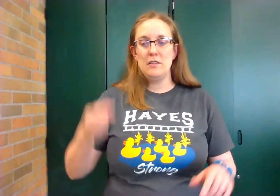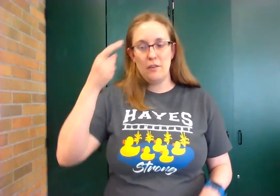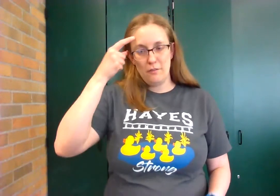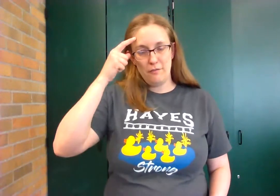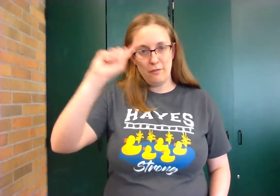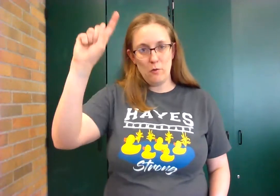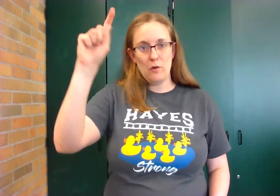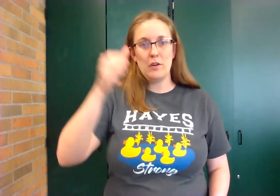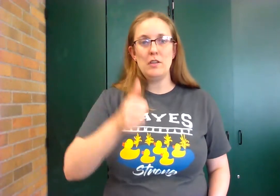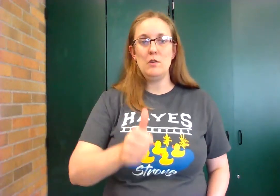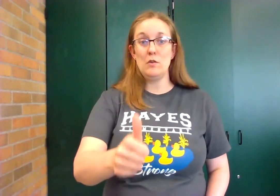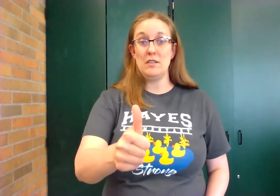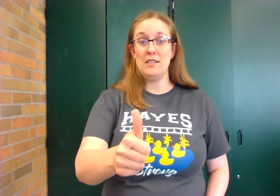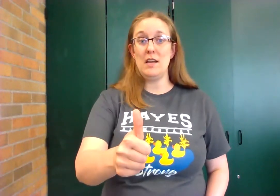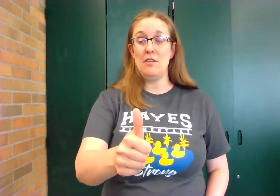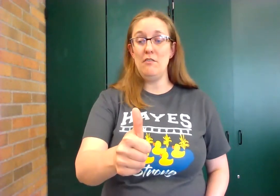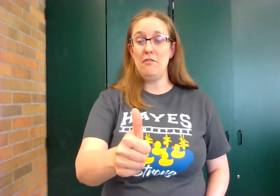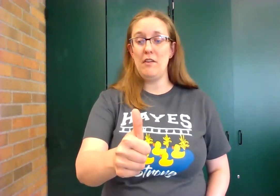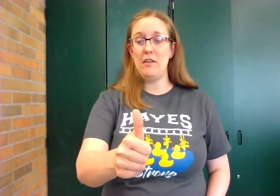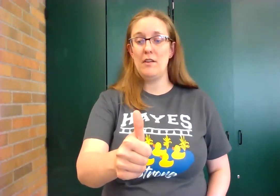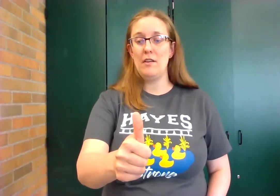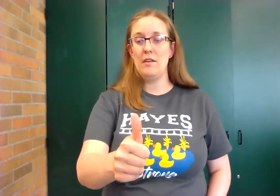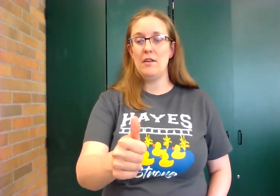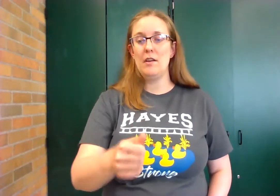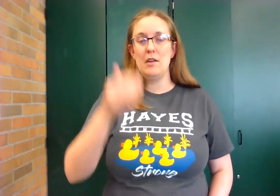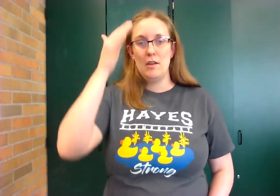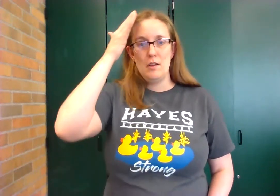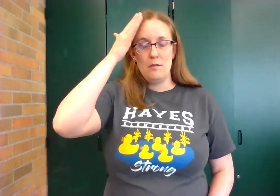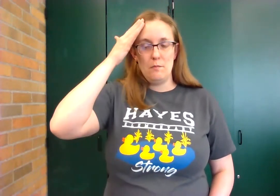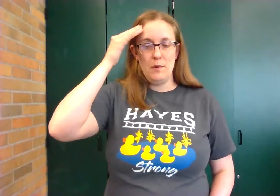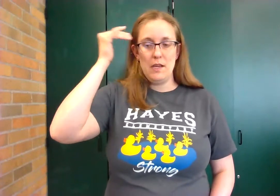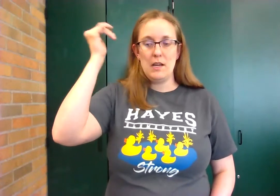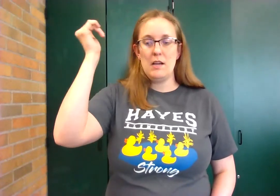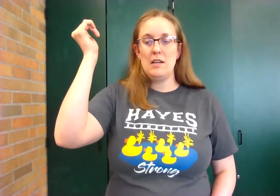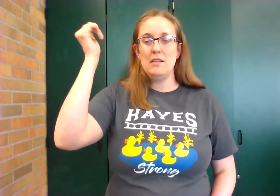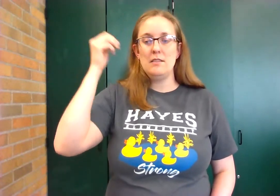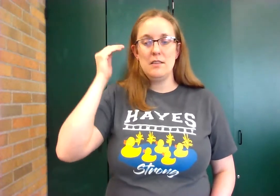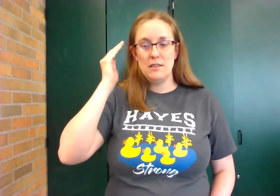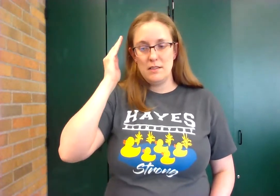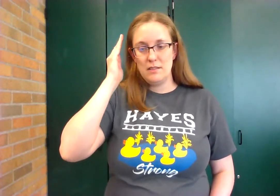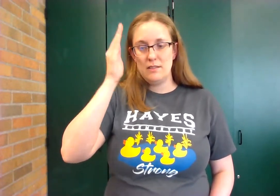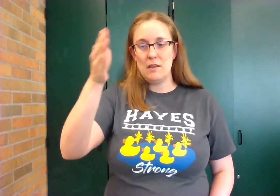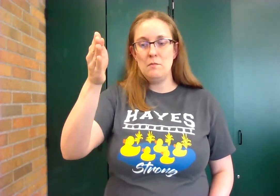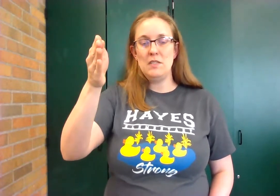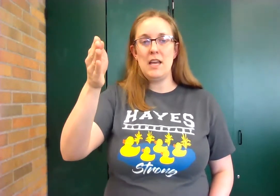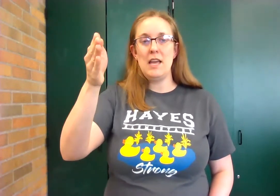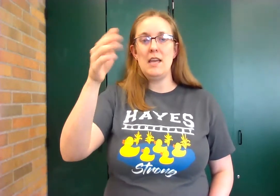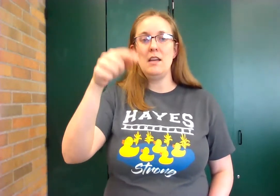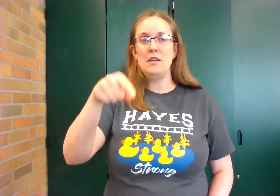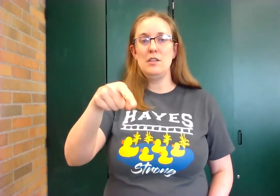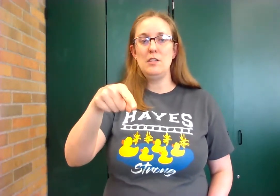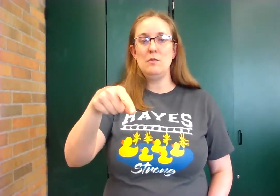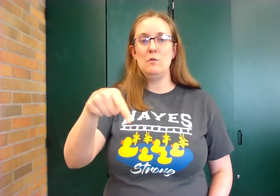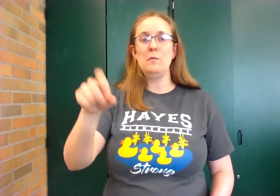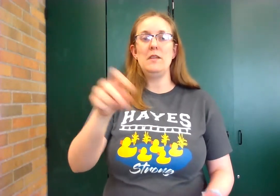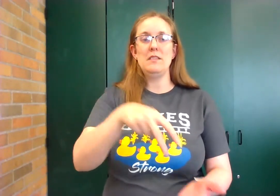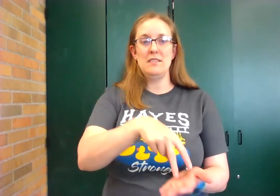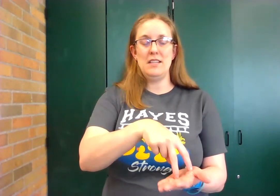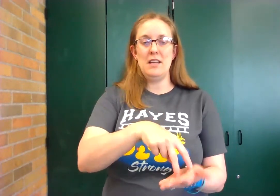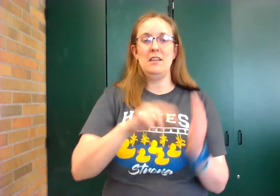for yourself because someday you will be standing